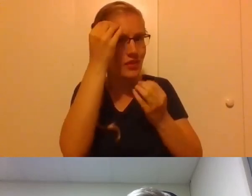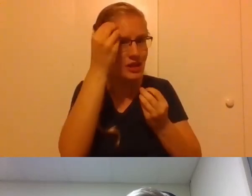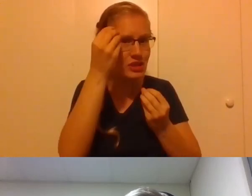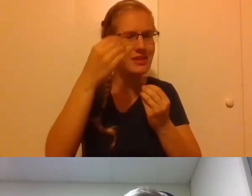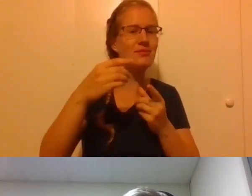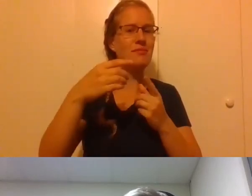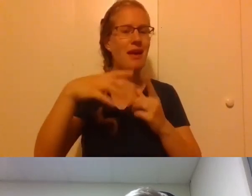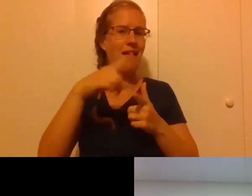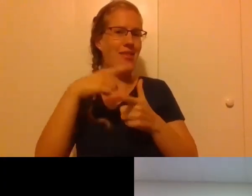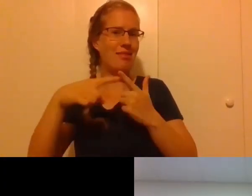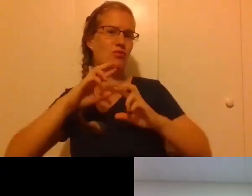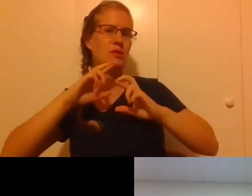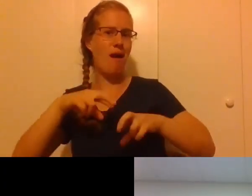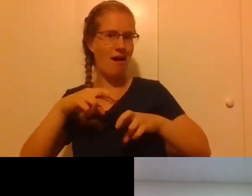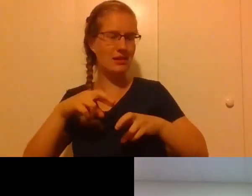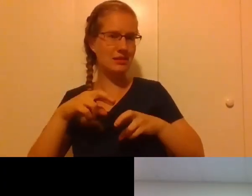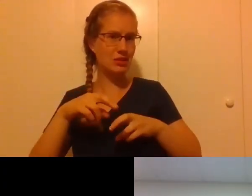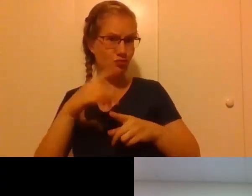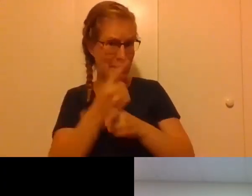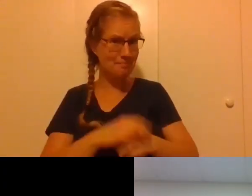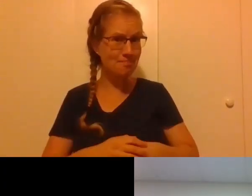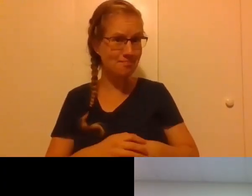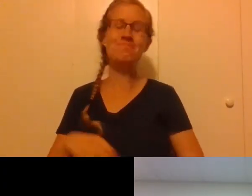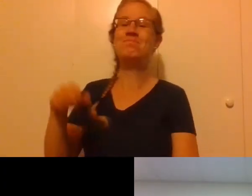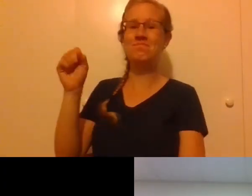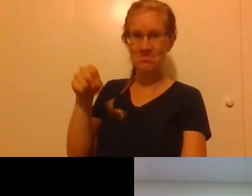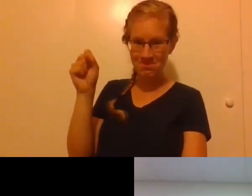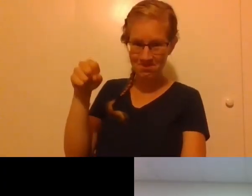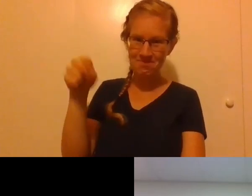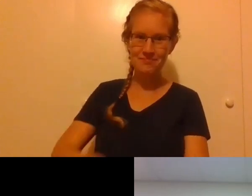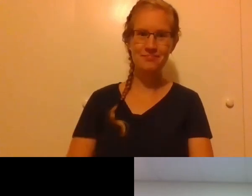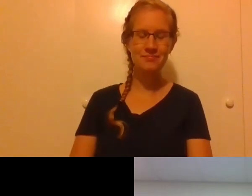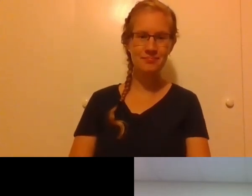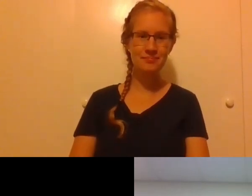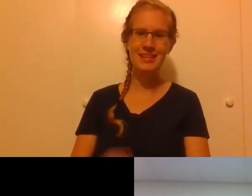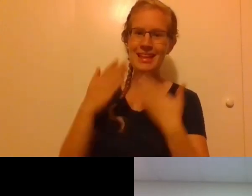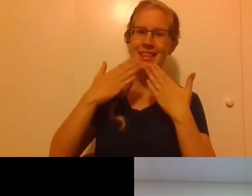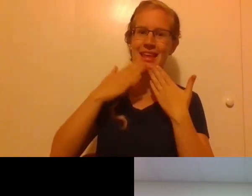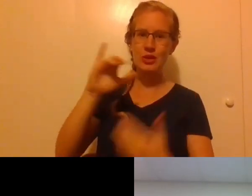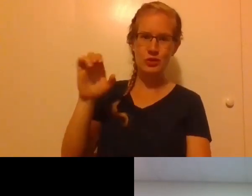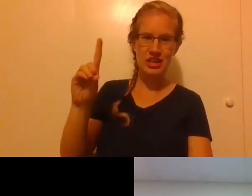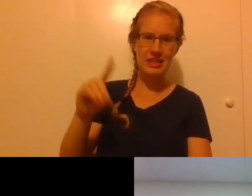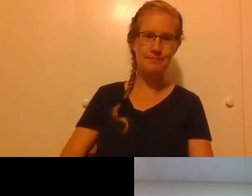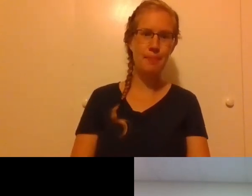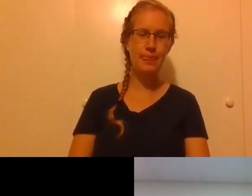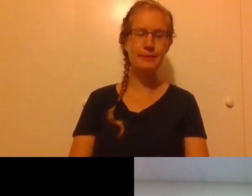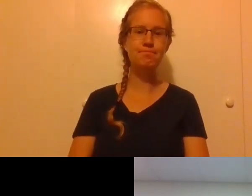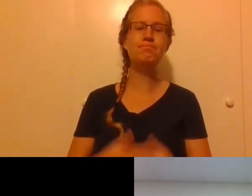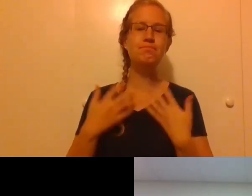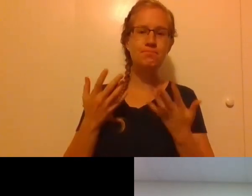to Archbishop's remarks. Is that right? Yes. Yeah. Thank you, JD. So